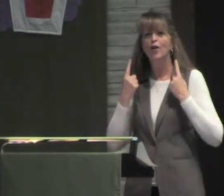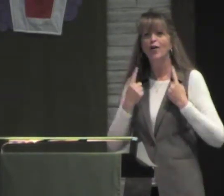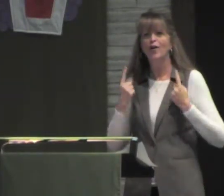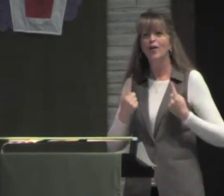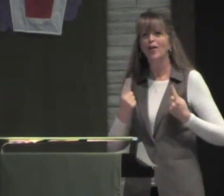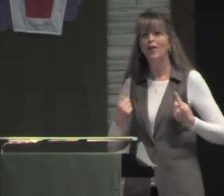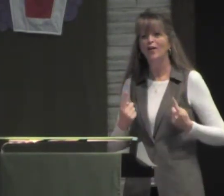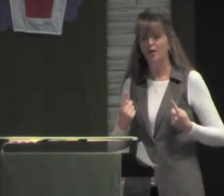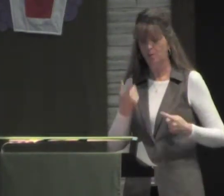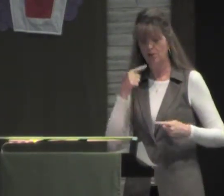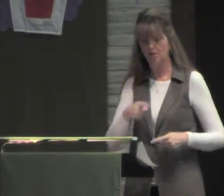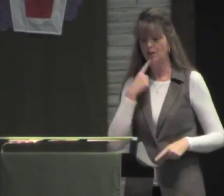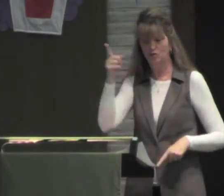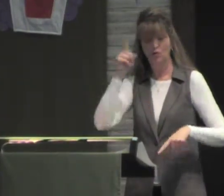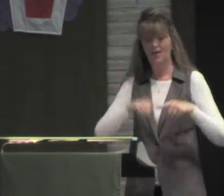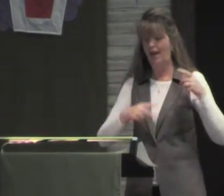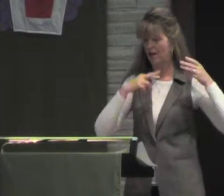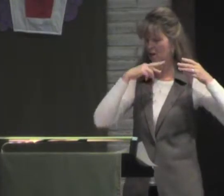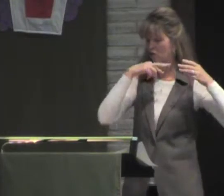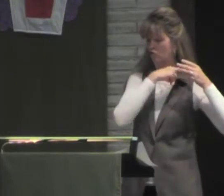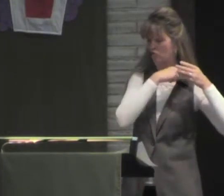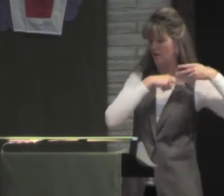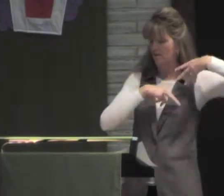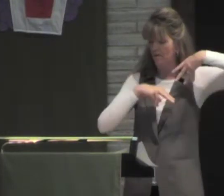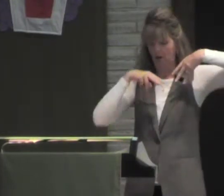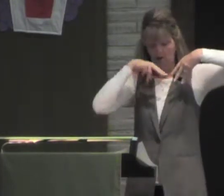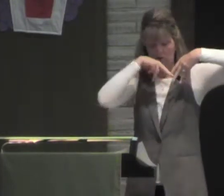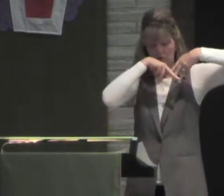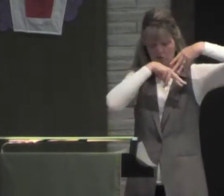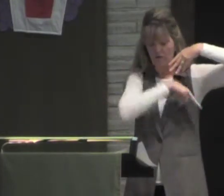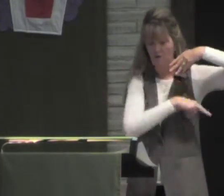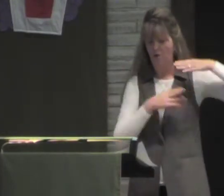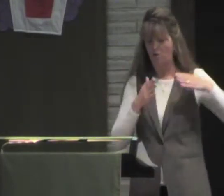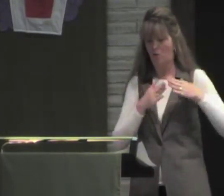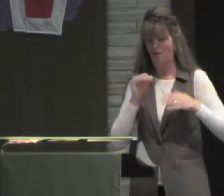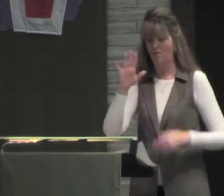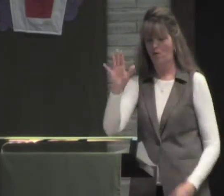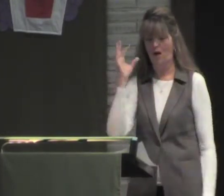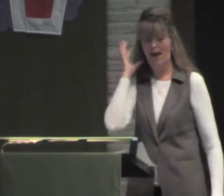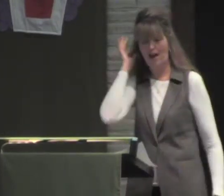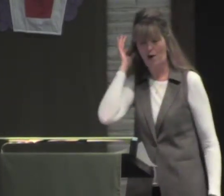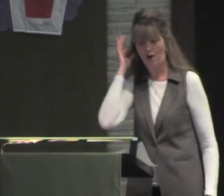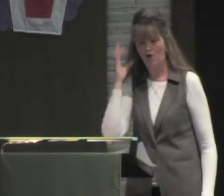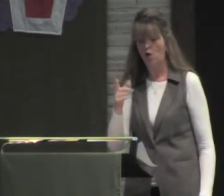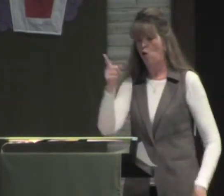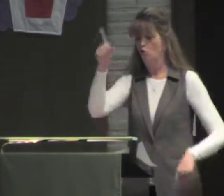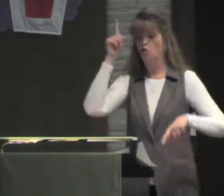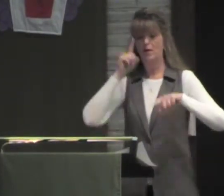Sometimes you see Orthodox Jews who have their ringlets because they're not allowed to trim the corners of their hair.